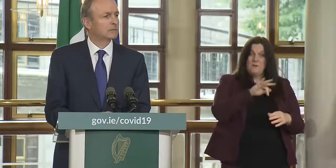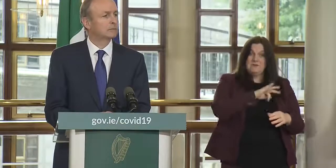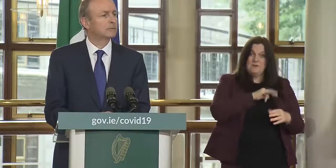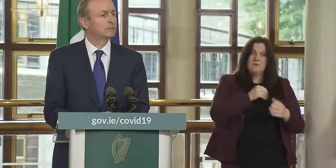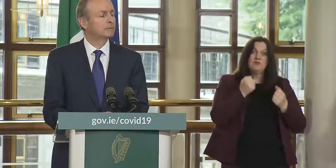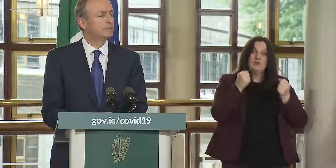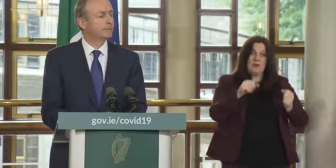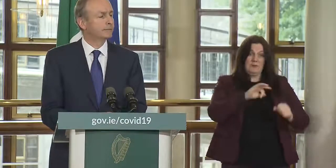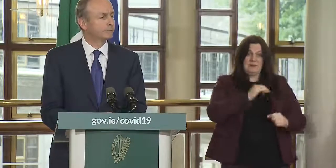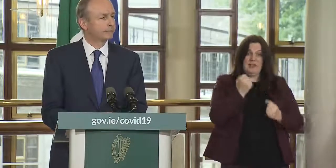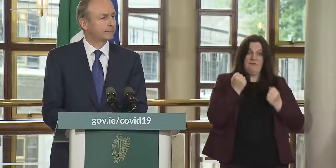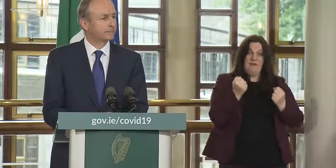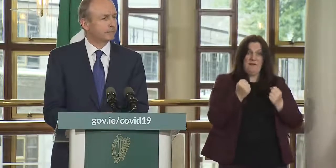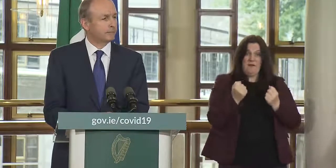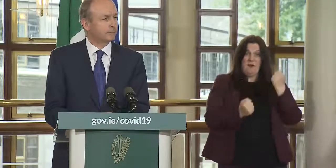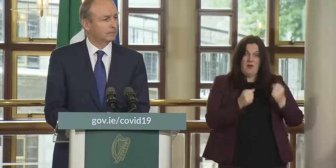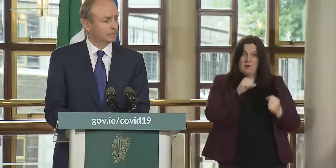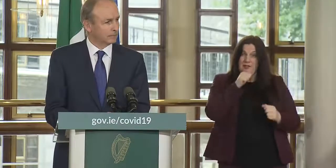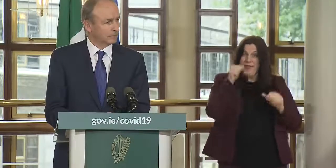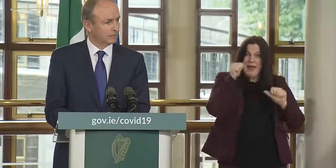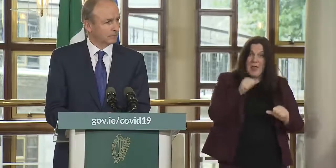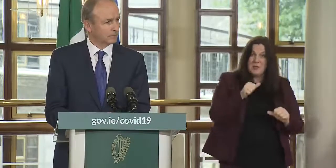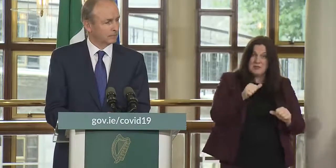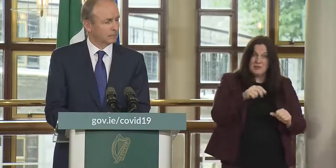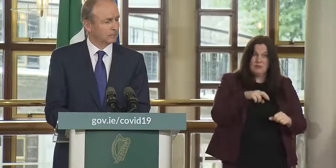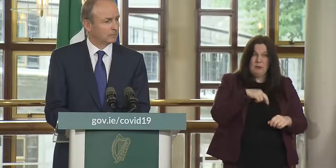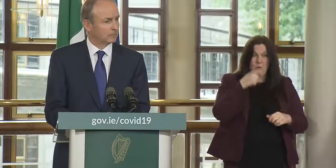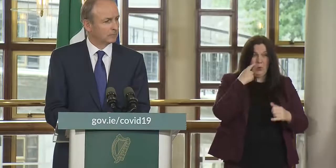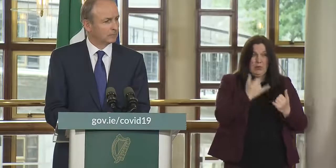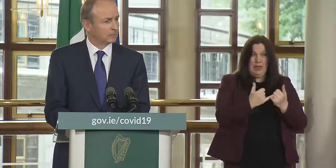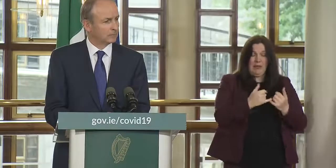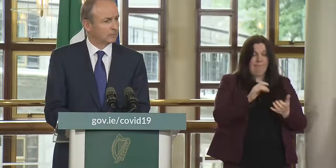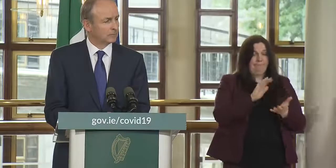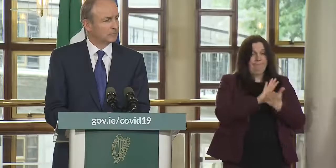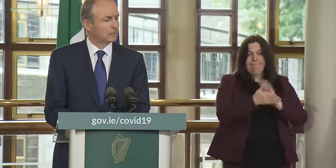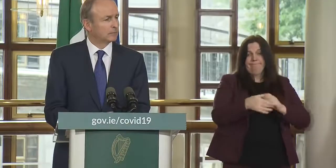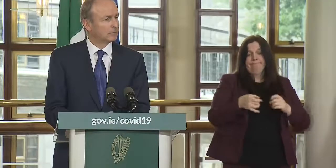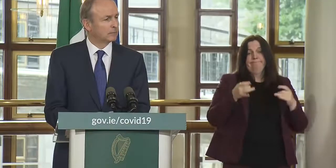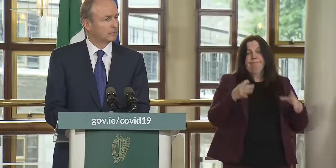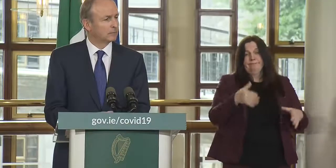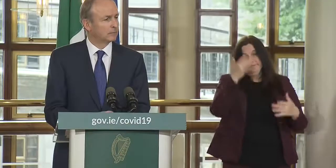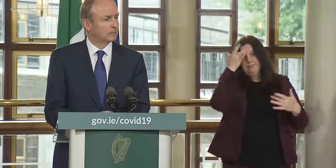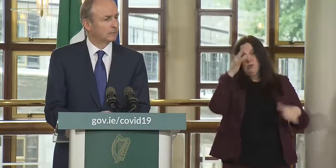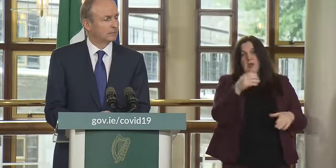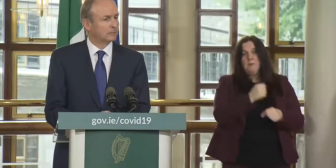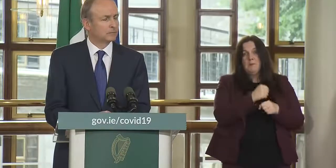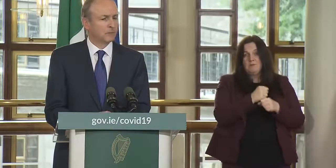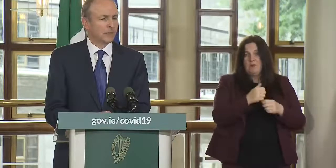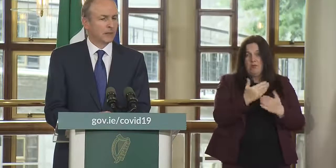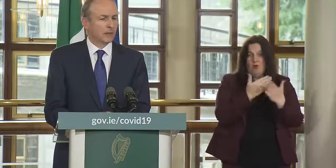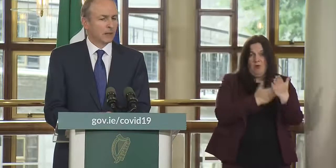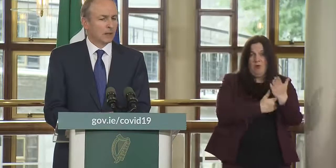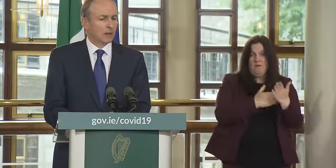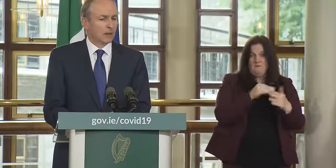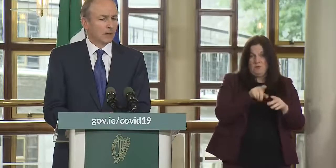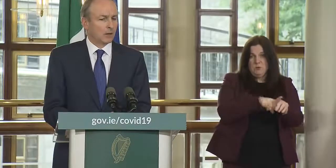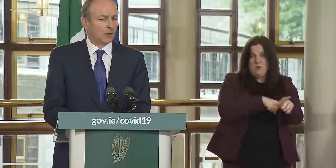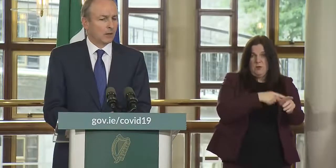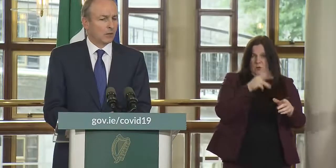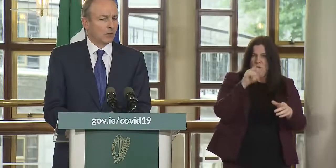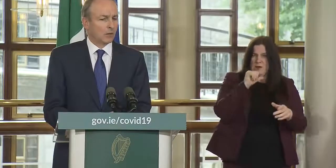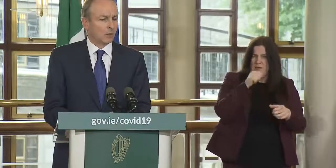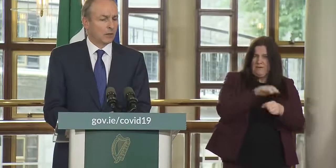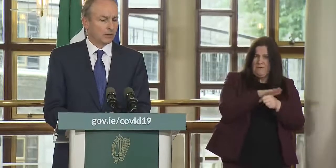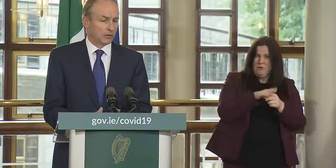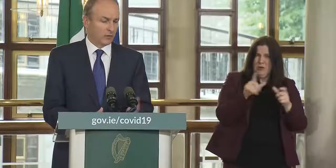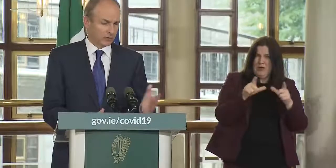provisional license holders are concerned that he he flouted those laws for for so long and has he given any explanation for why he didn't get a full license until